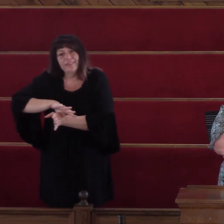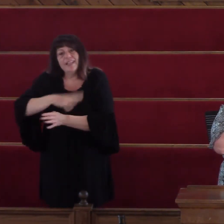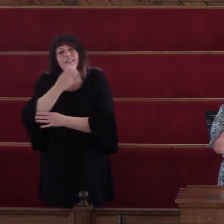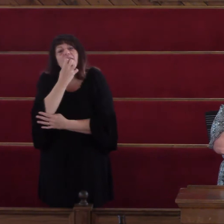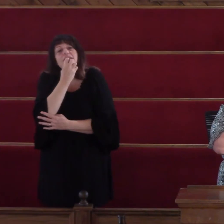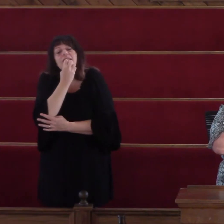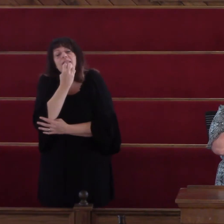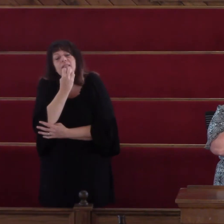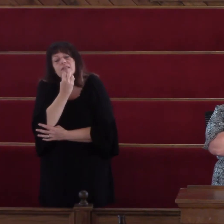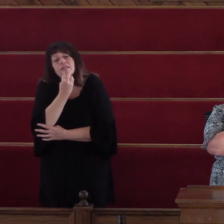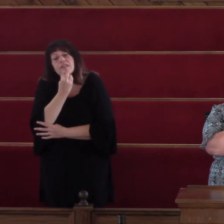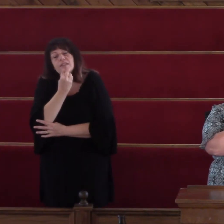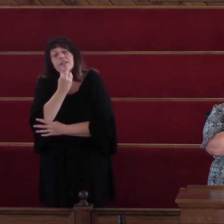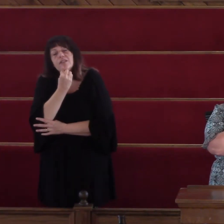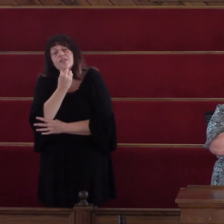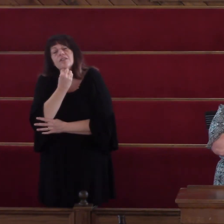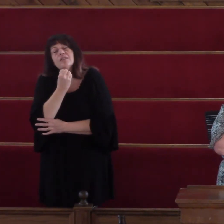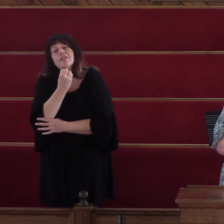desire